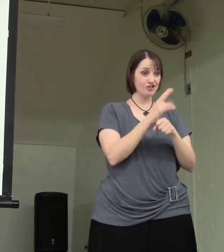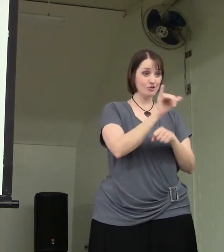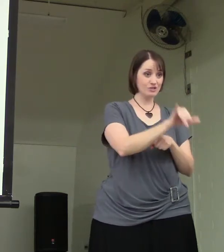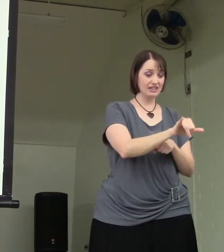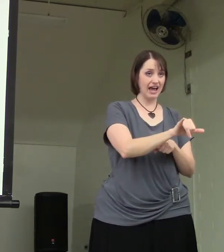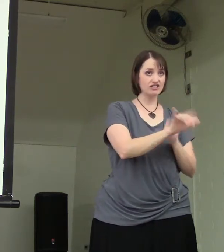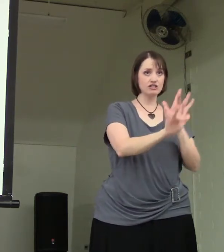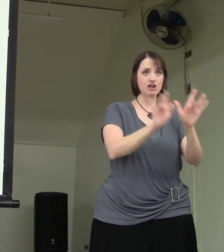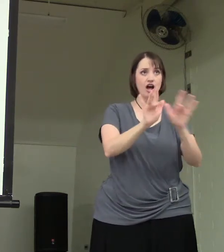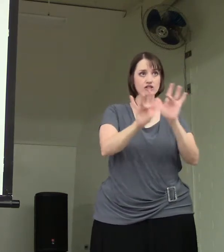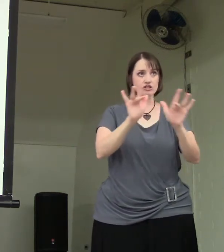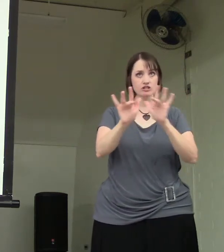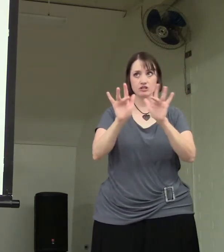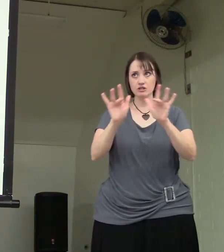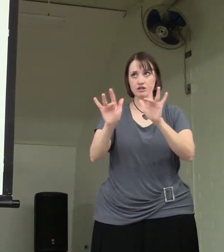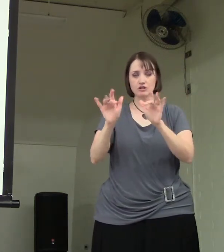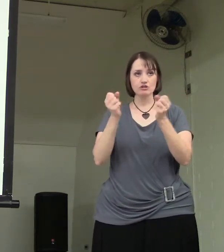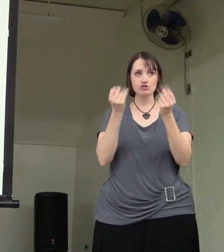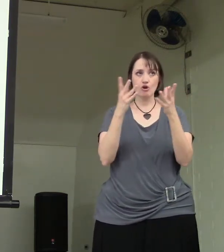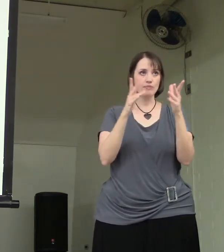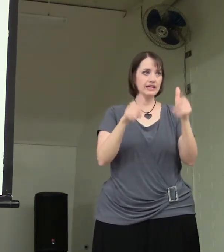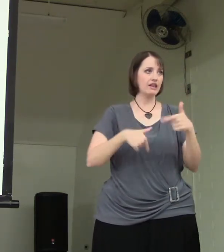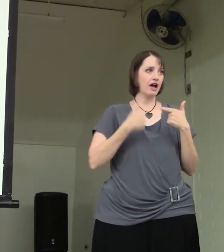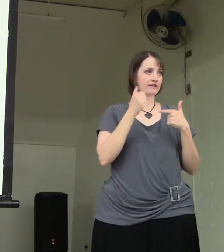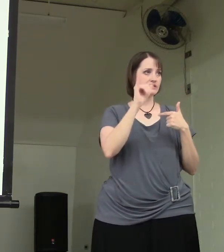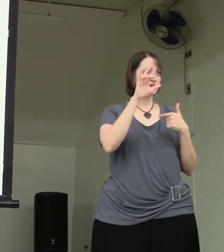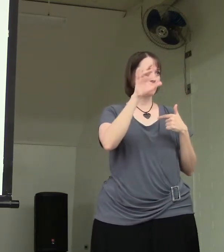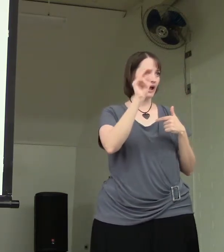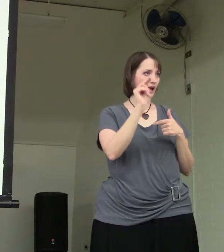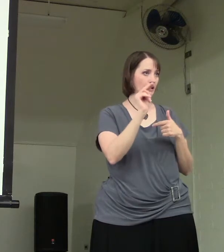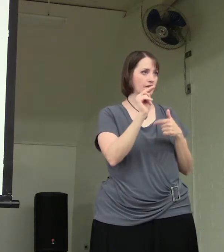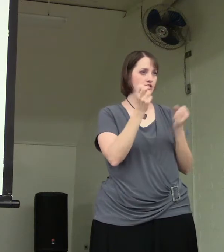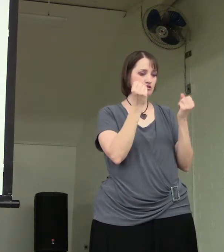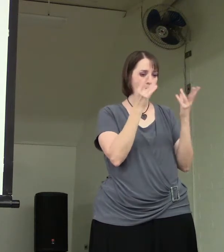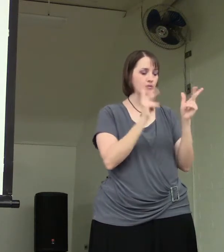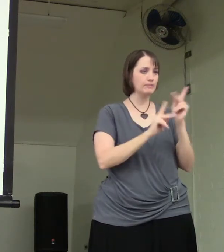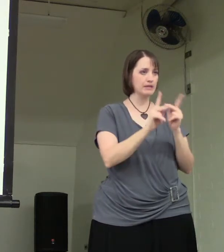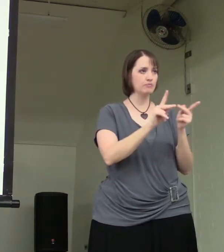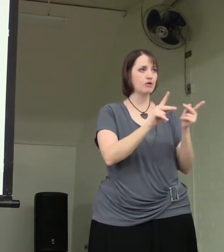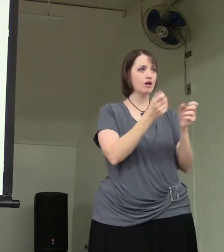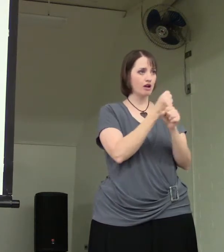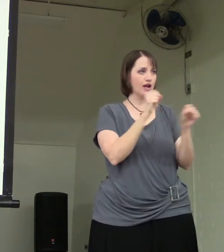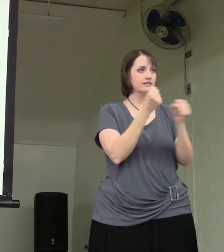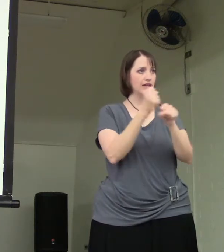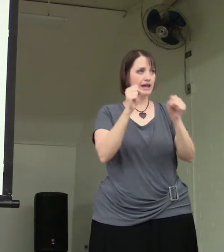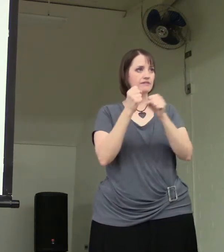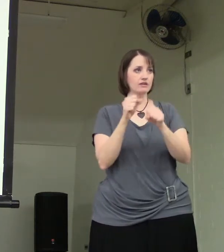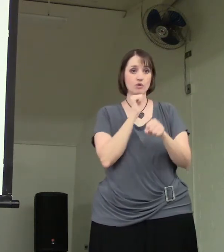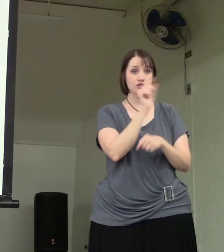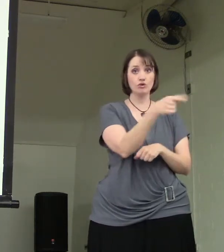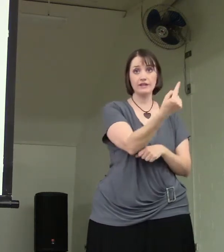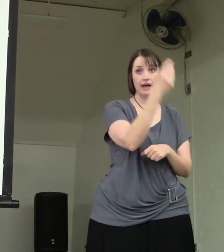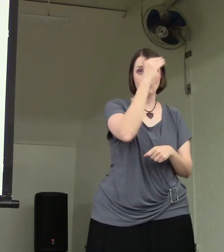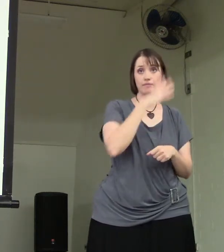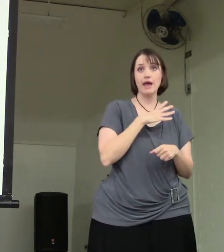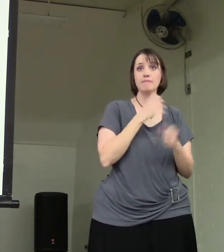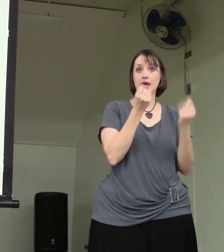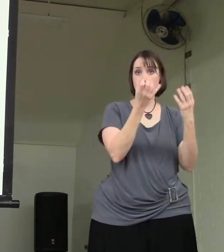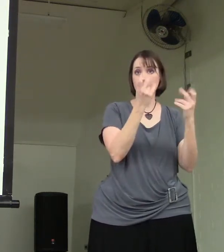used that to touch so many lives in Iran. So many people got saved. It wasn't only that one man. Many, many